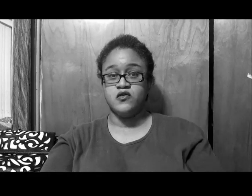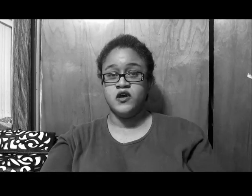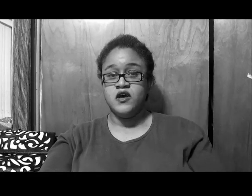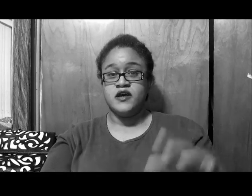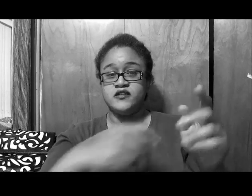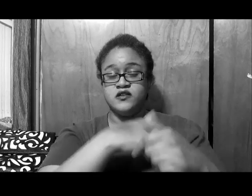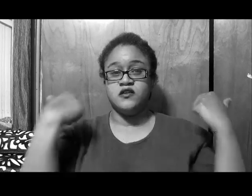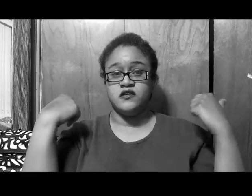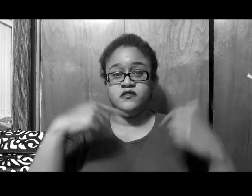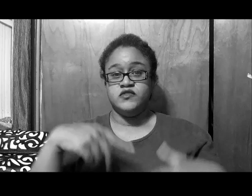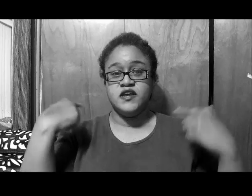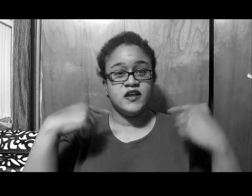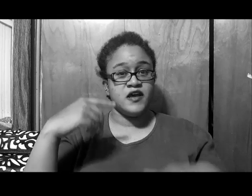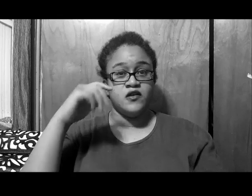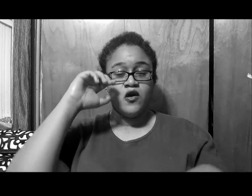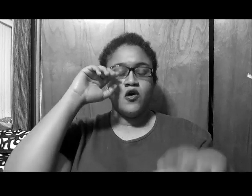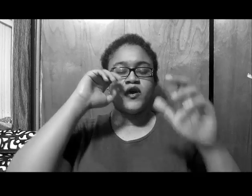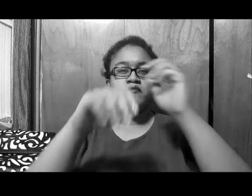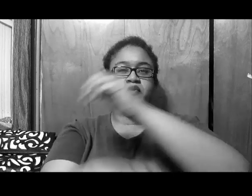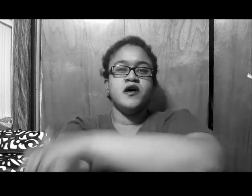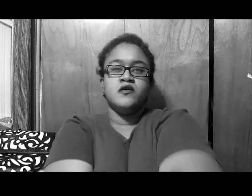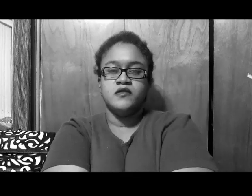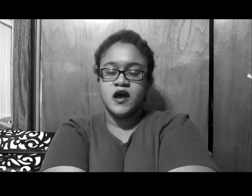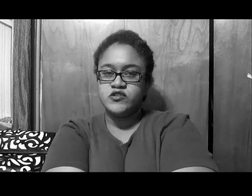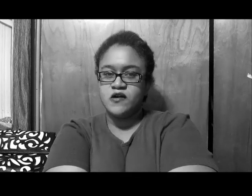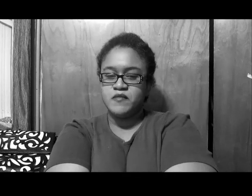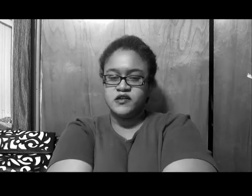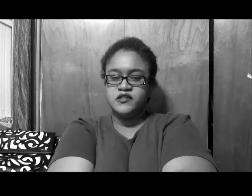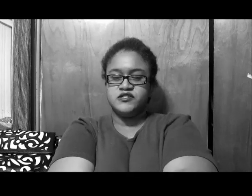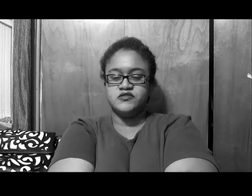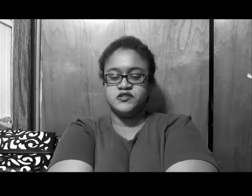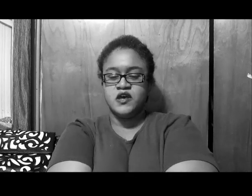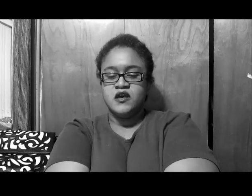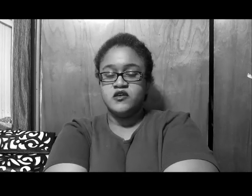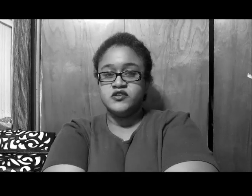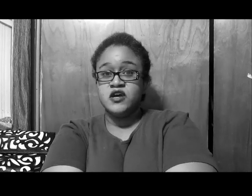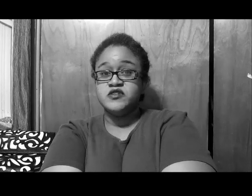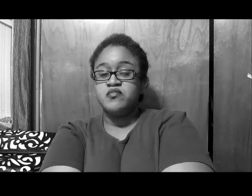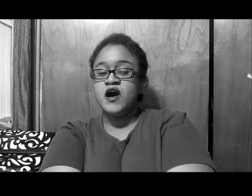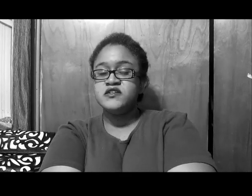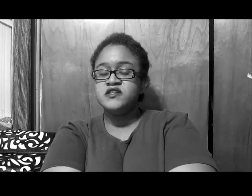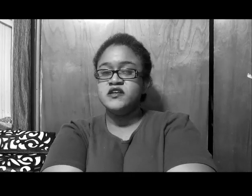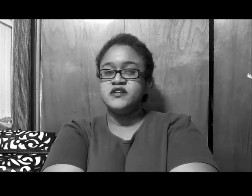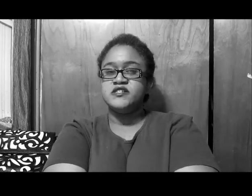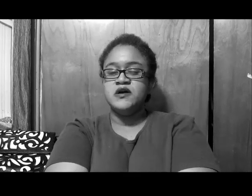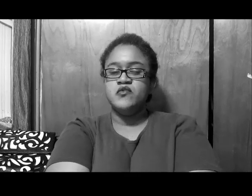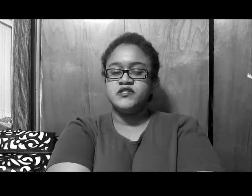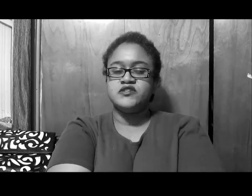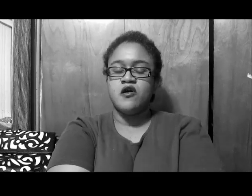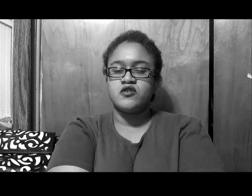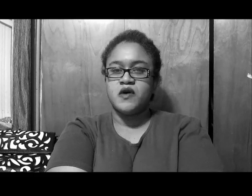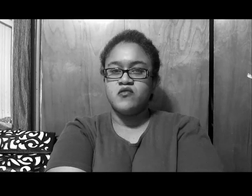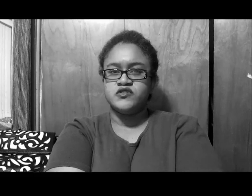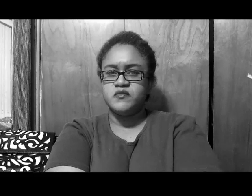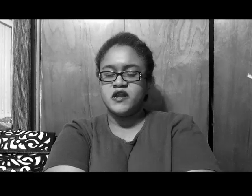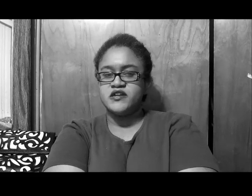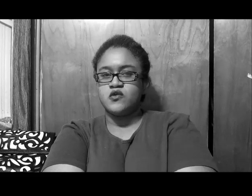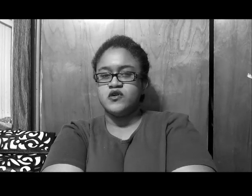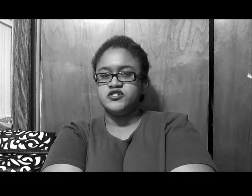know, that, it, dead, dead, okay, but, now we're talking about the other issues, you know, so, surprisingly, there's someone that talked about, when somebody asked a question